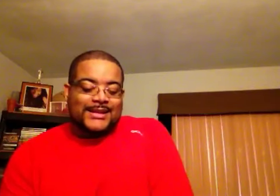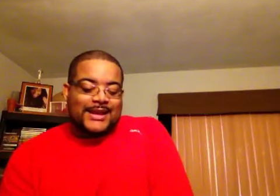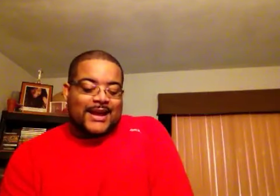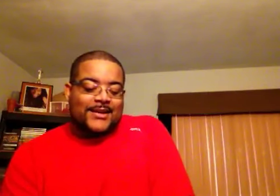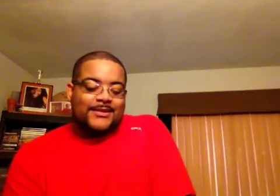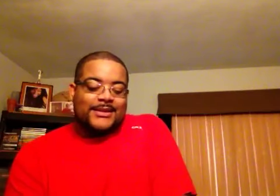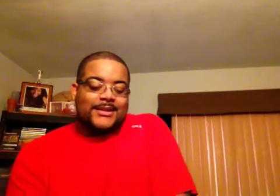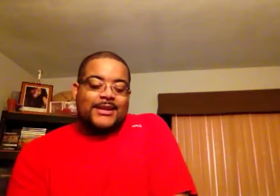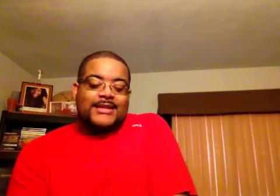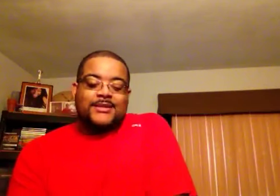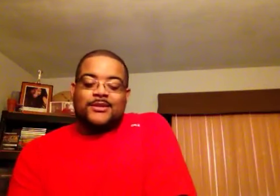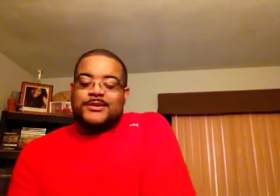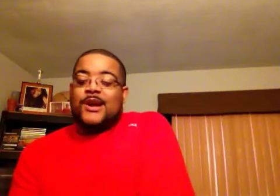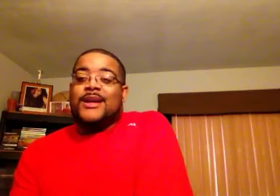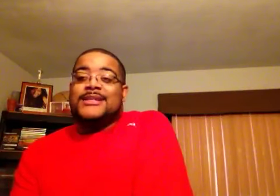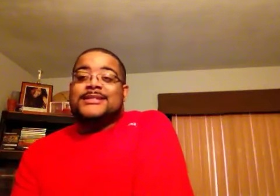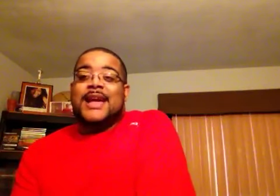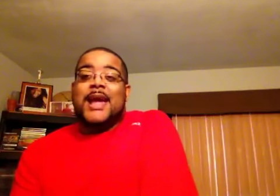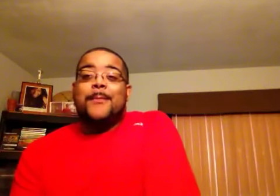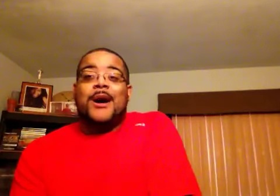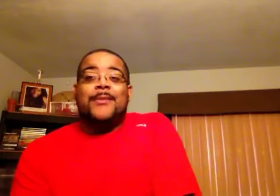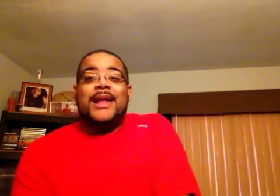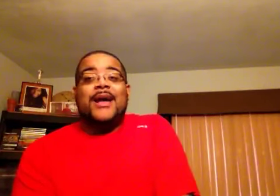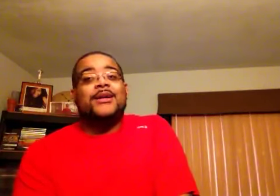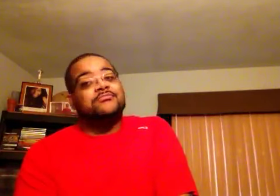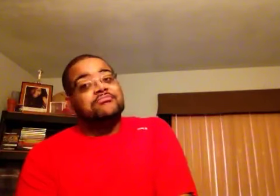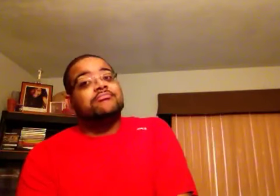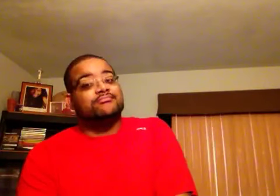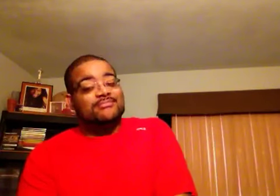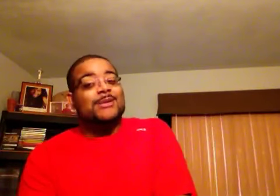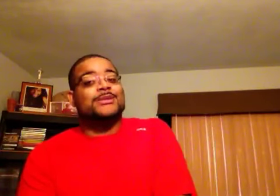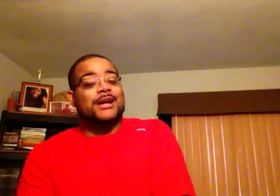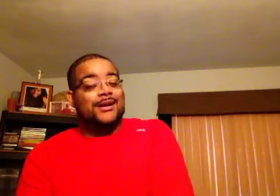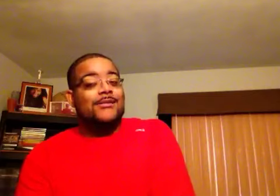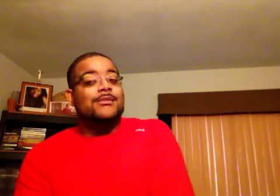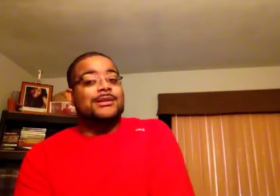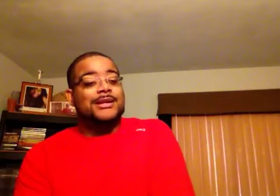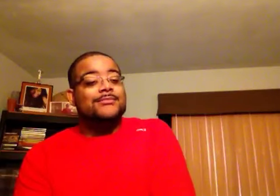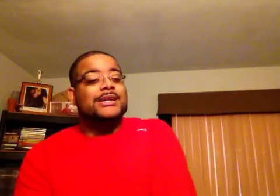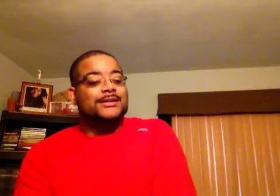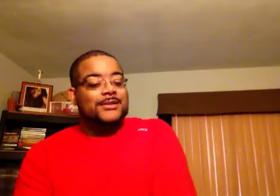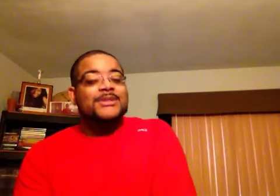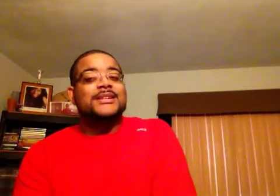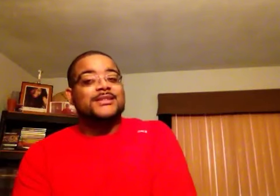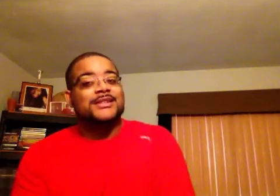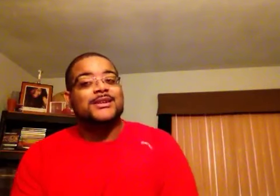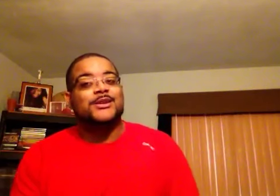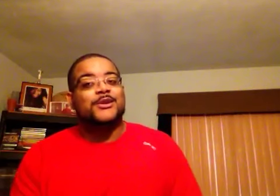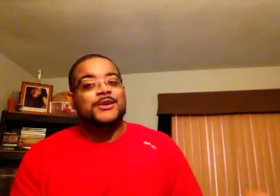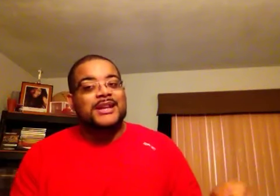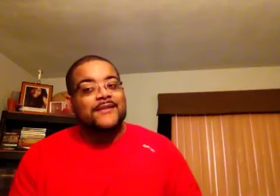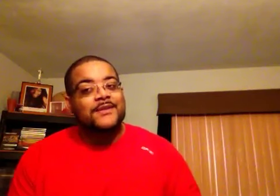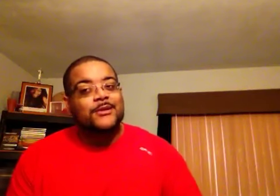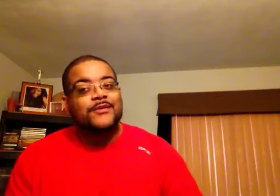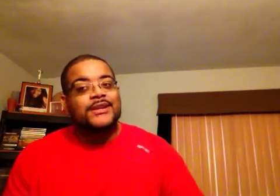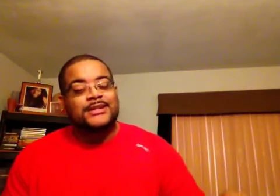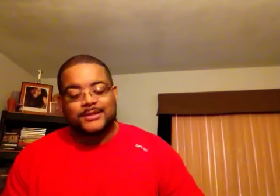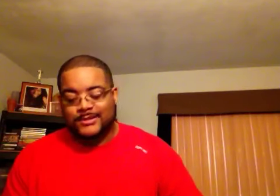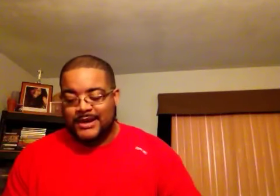Now, the next interlude was called Insane, Bombin' Out, and I was like, alright, like, it was getting, you know, you're getting that flow of it, through the